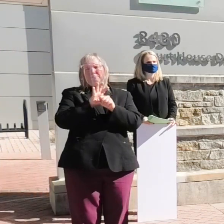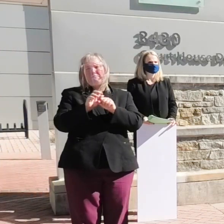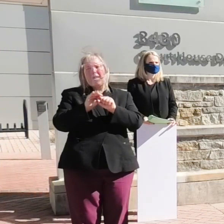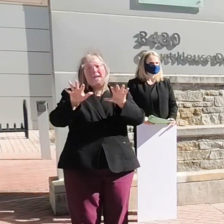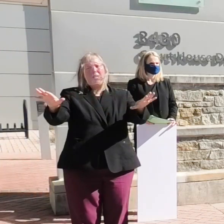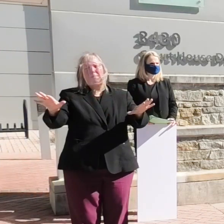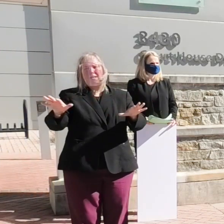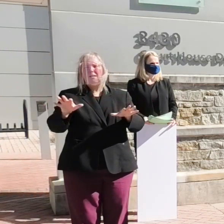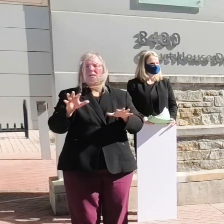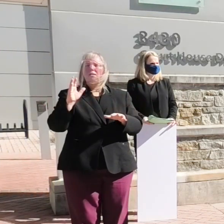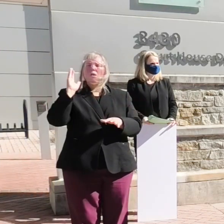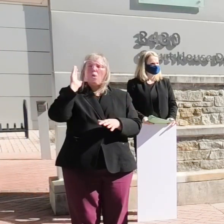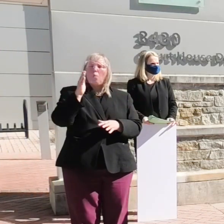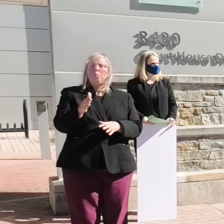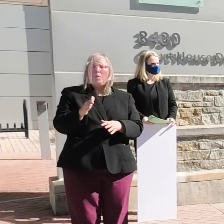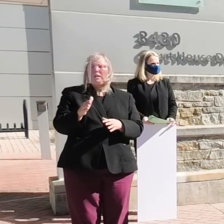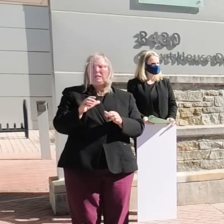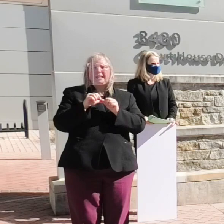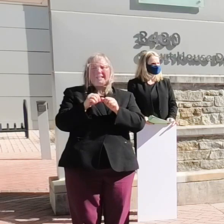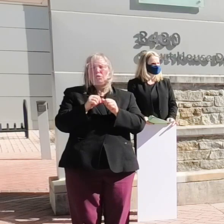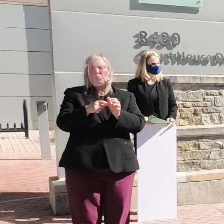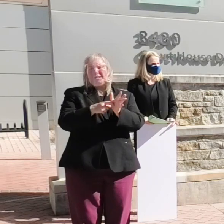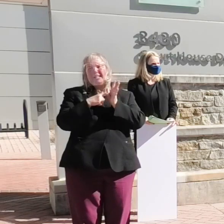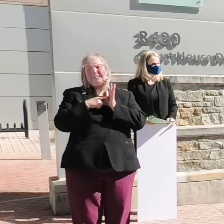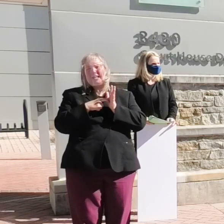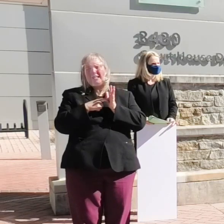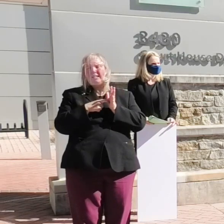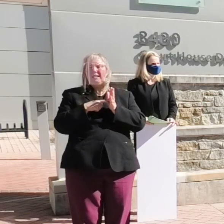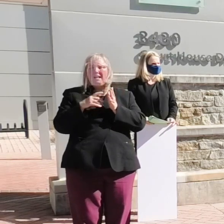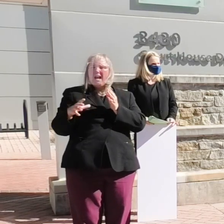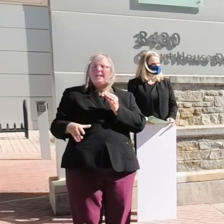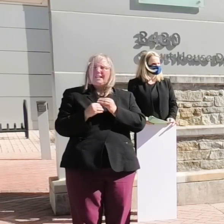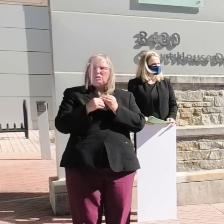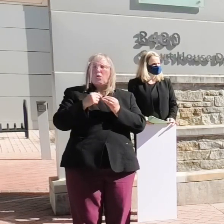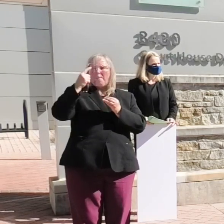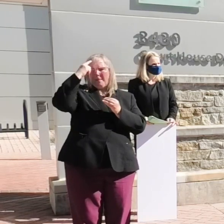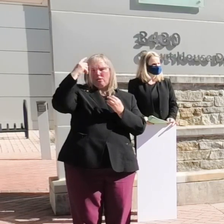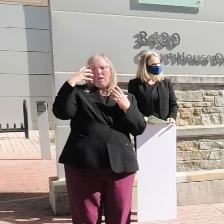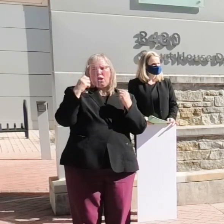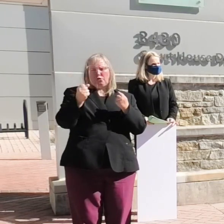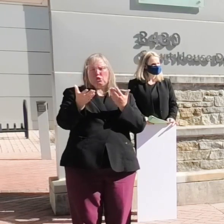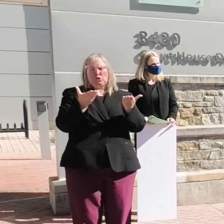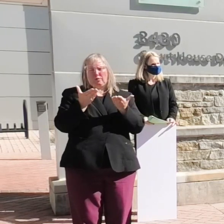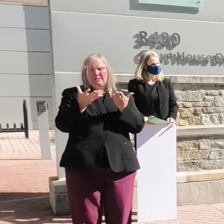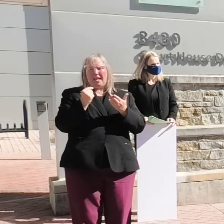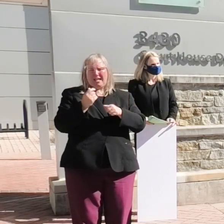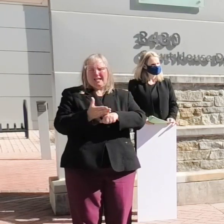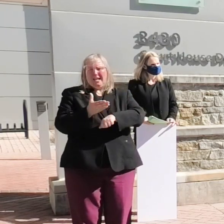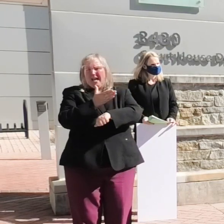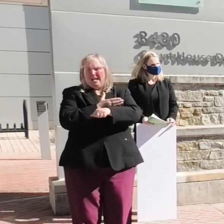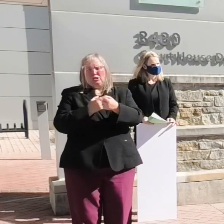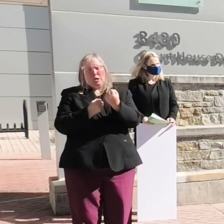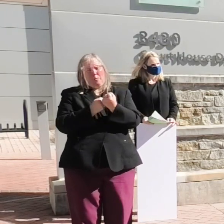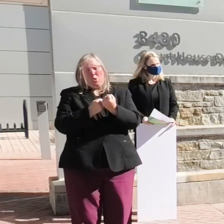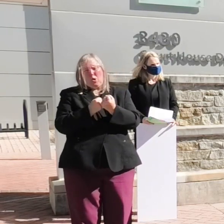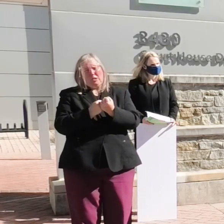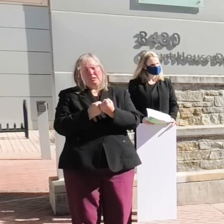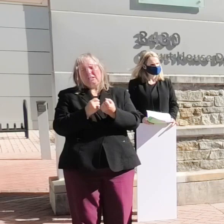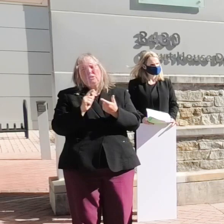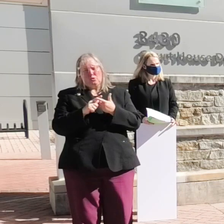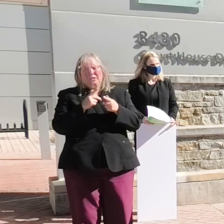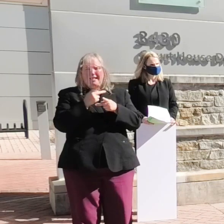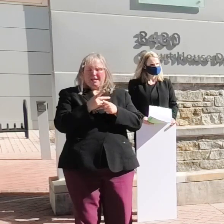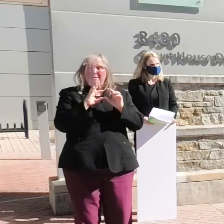will continue will continue to necessitate additional mental health services and enhanced supports to keep